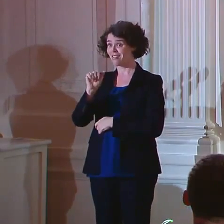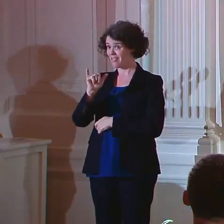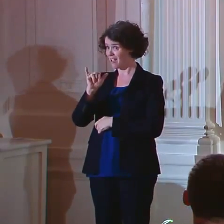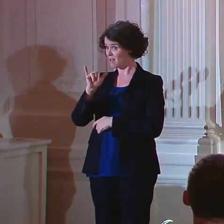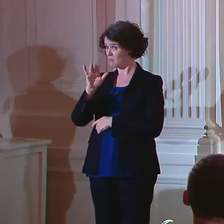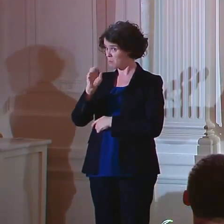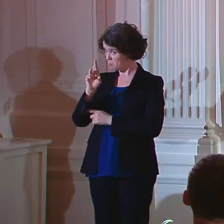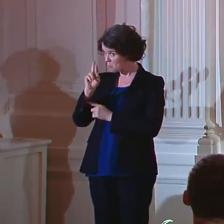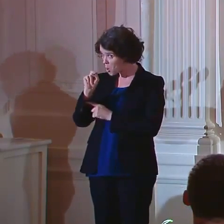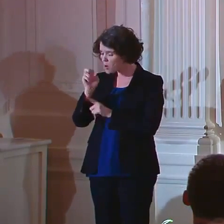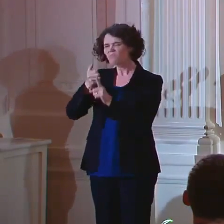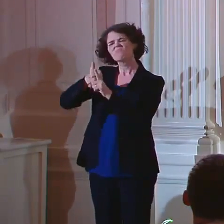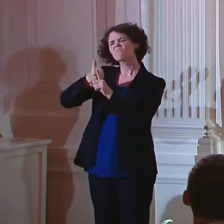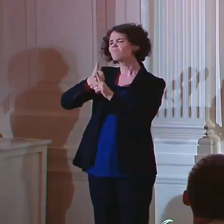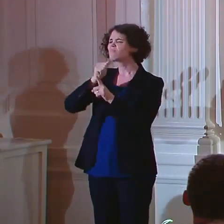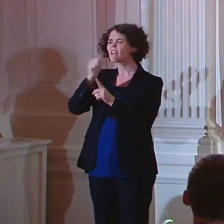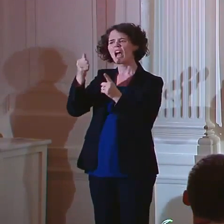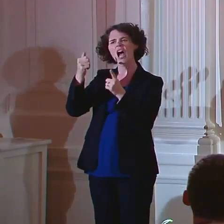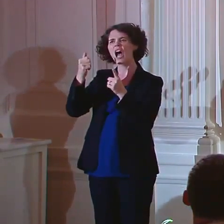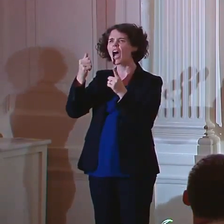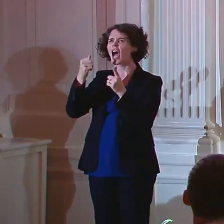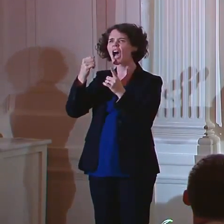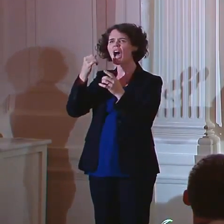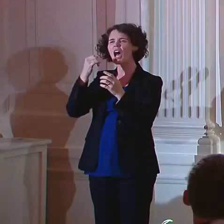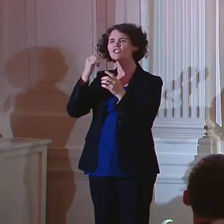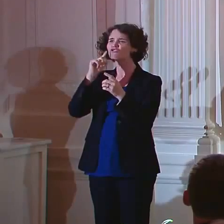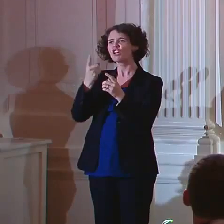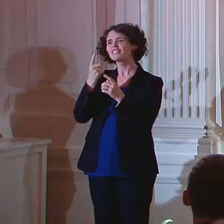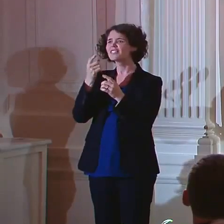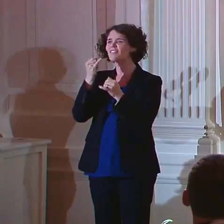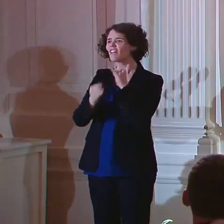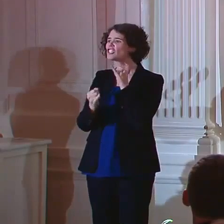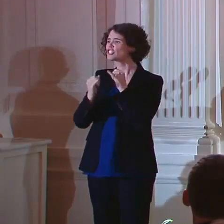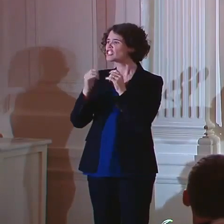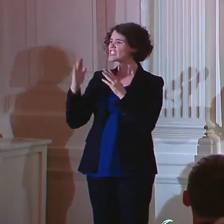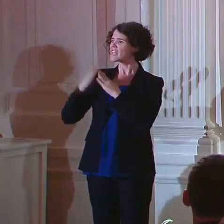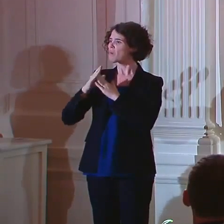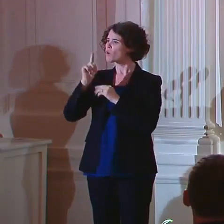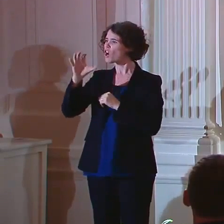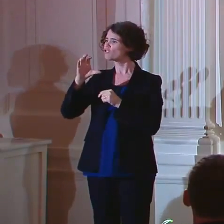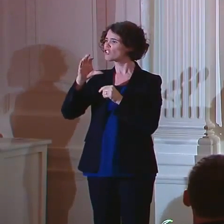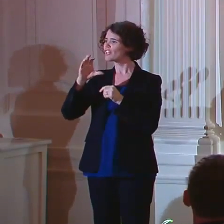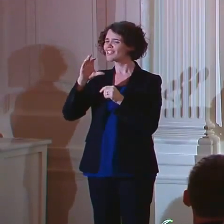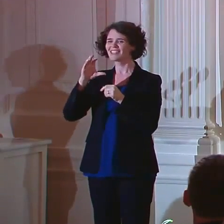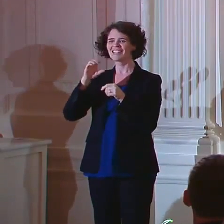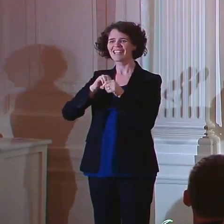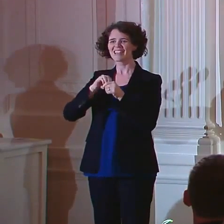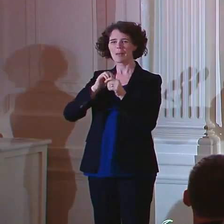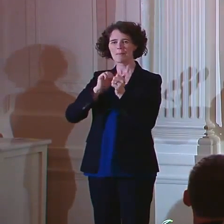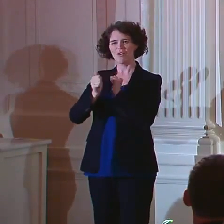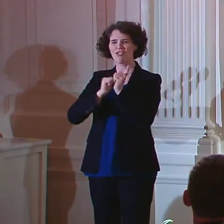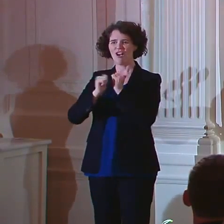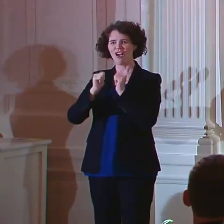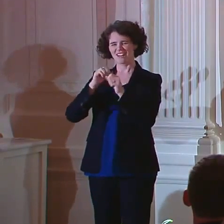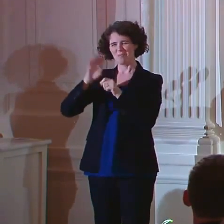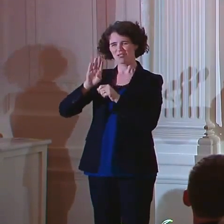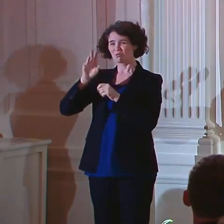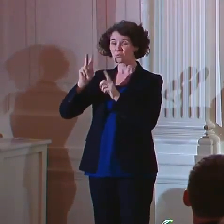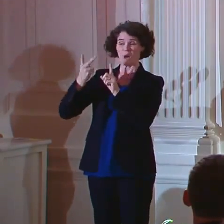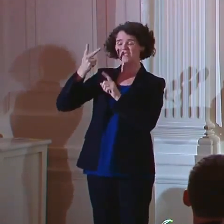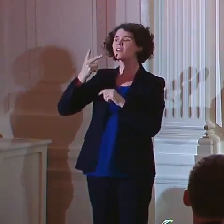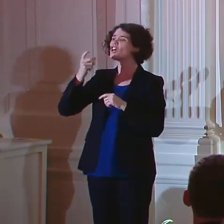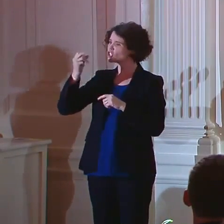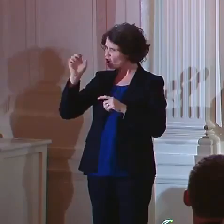women runners in Boston Marathon twice. She was also the first Special Olympian to speak to world leaders during